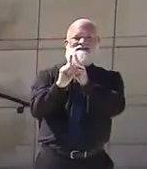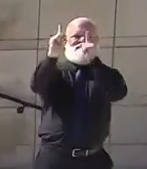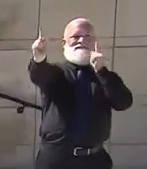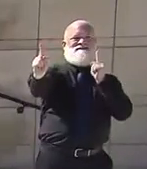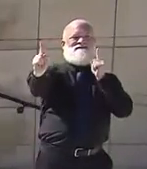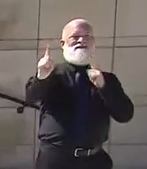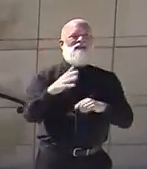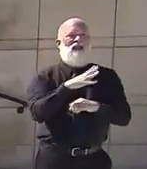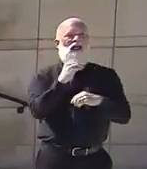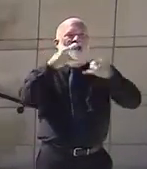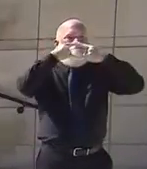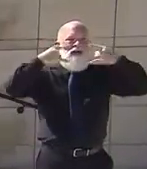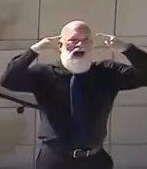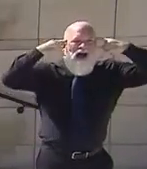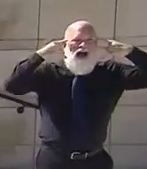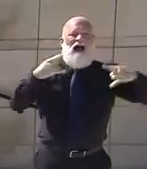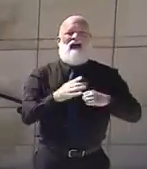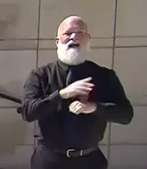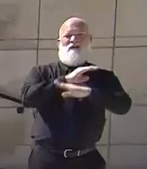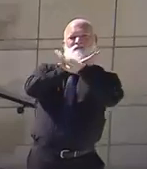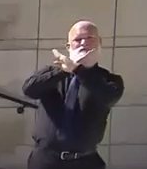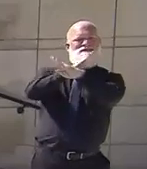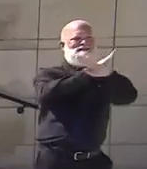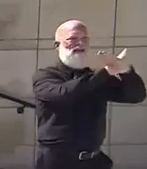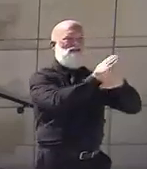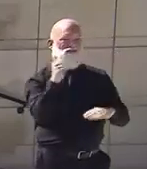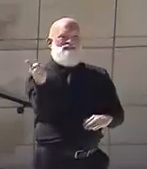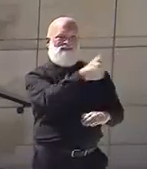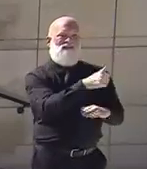policies. And we are glad to help you in that fight. right.